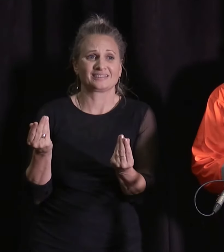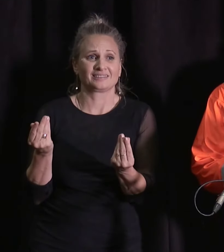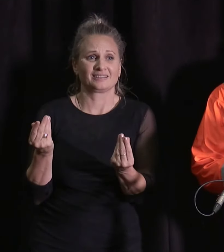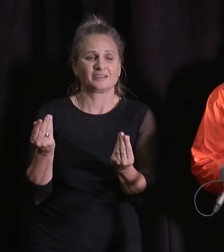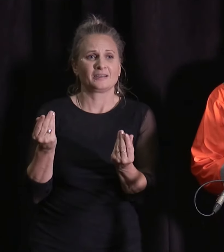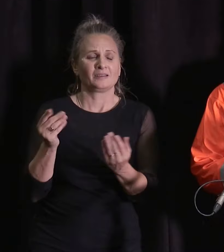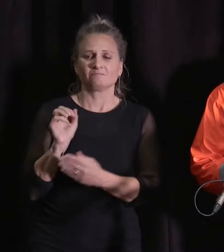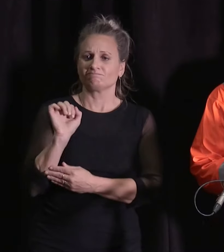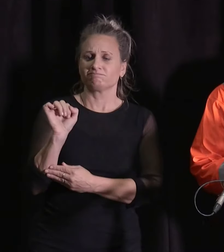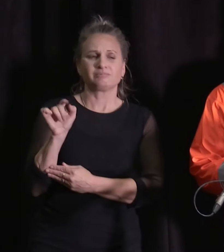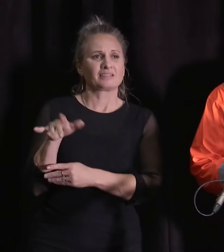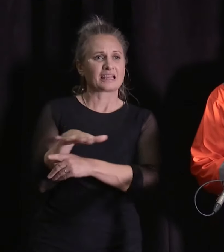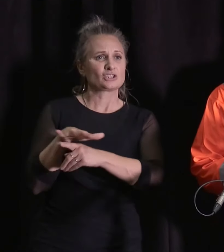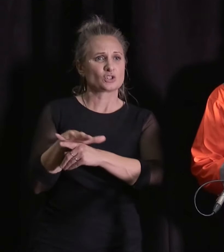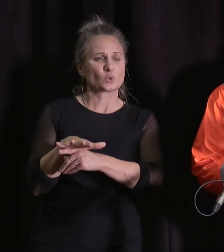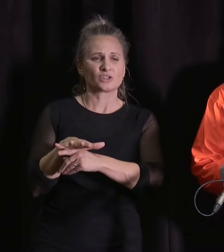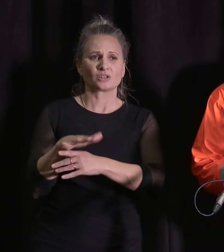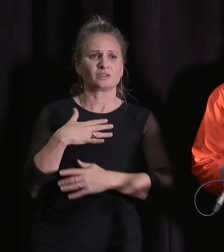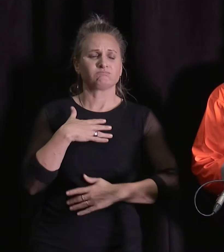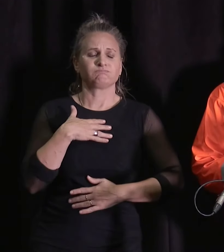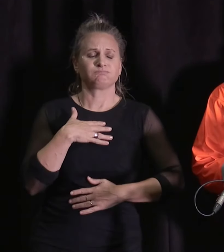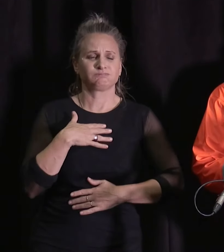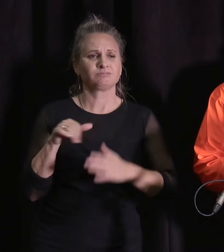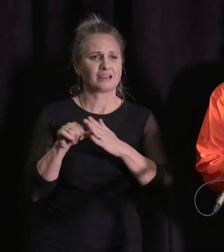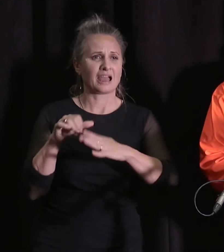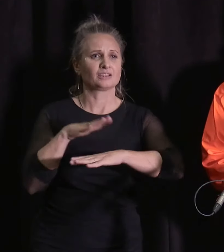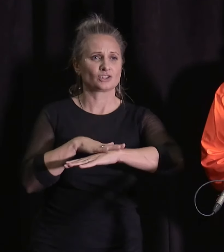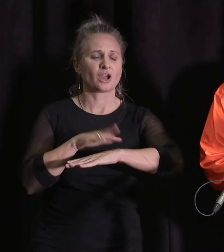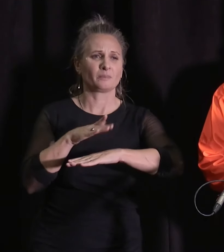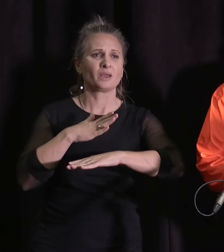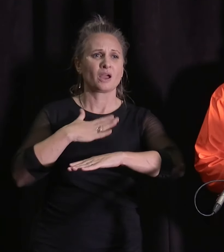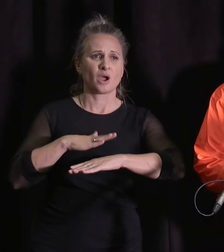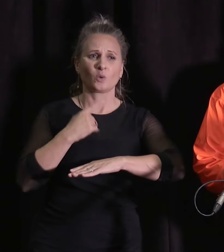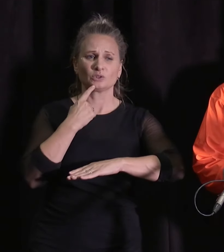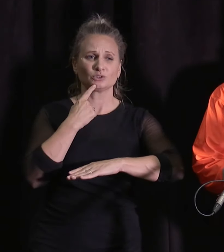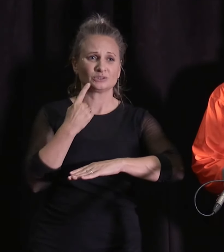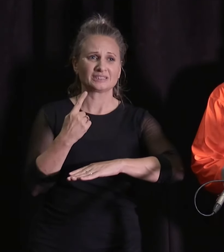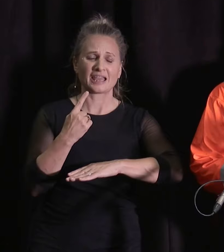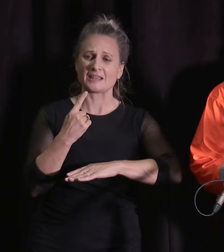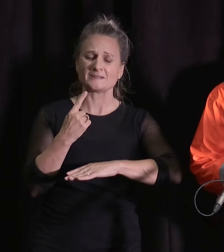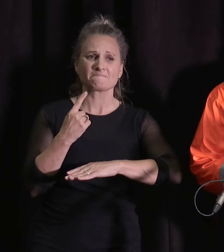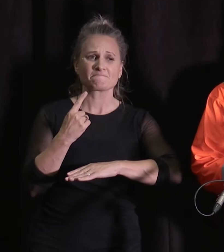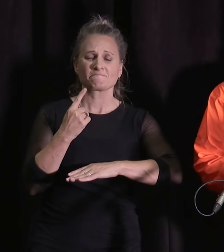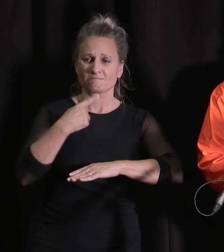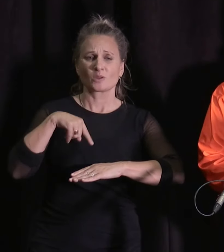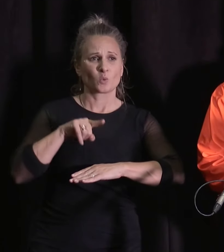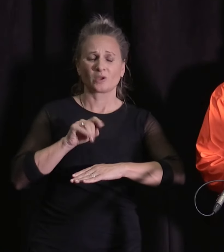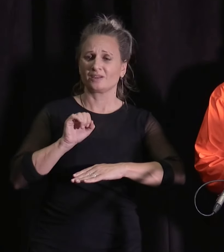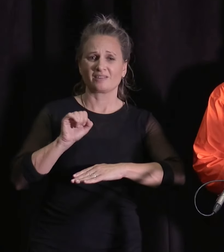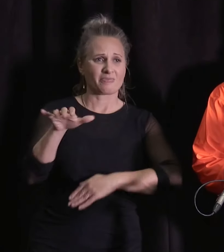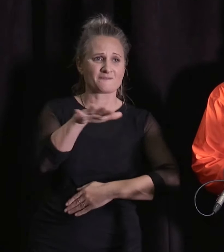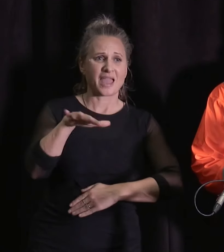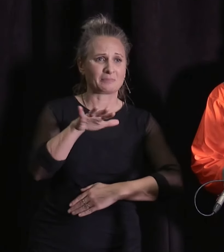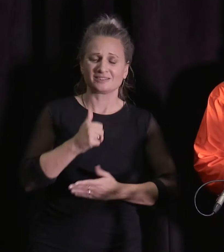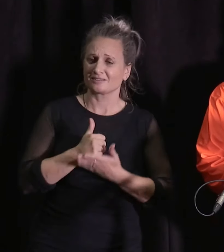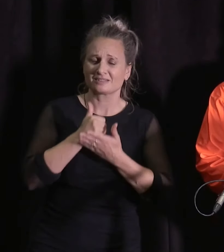a really challenging time. I want to extend our support to the relevant families and to the whole team at fire